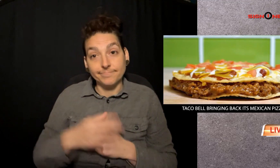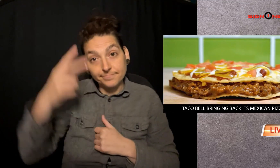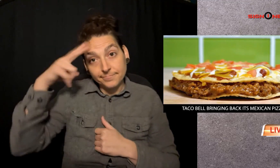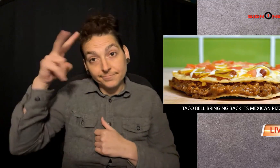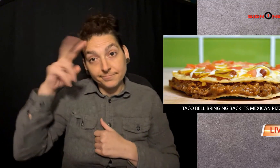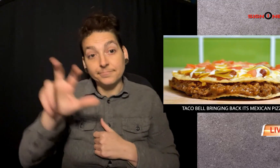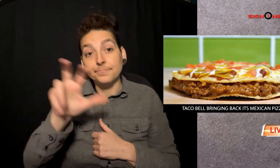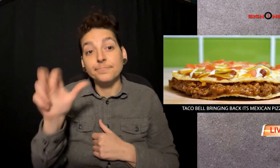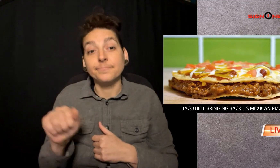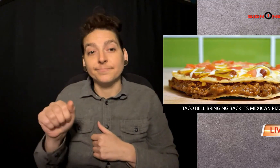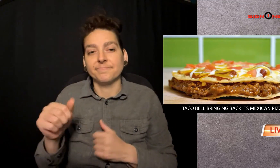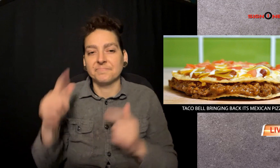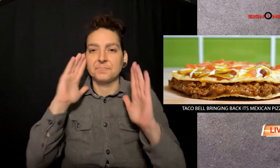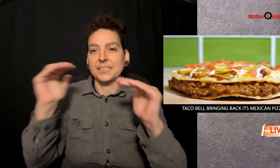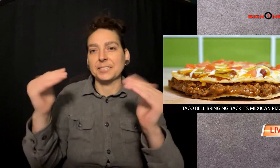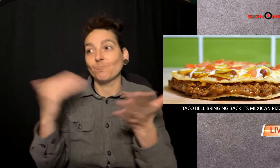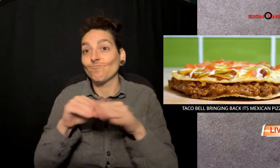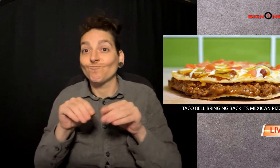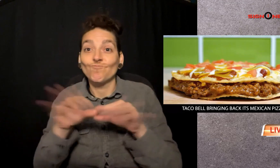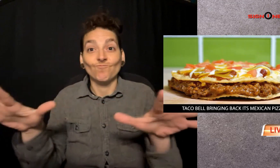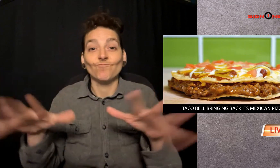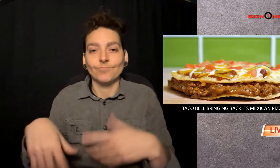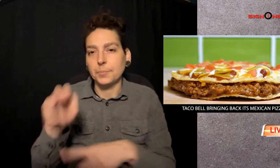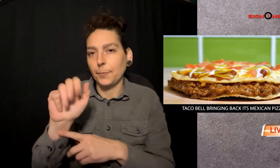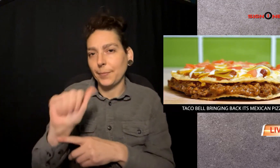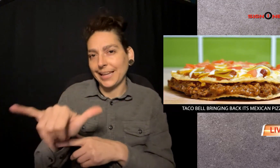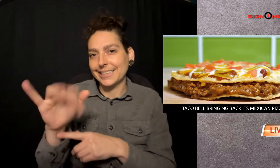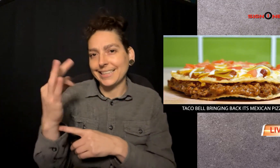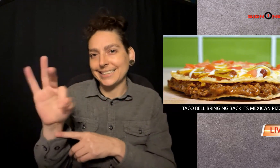Mexican pizza is expected to be relaunched May 19th.